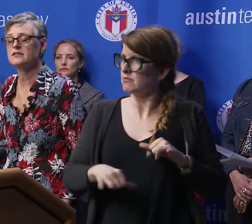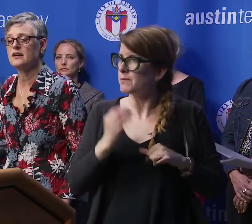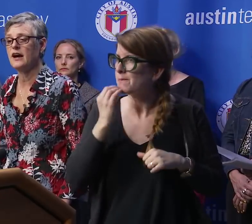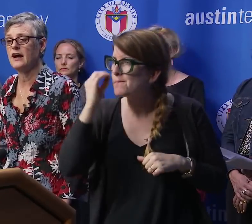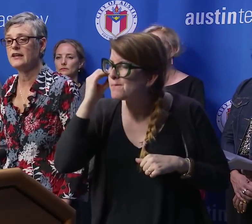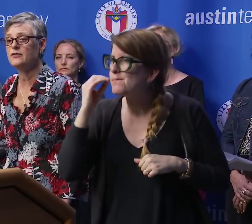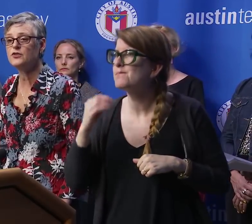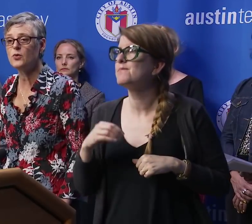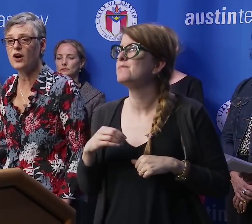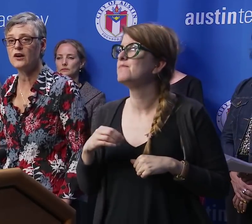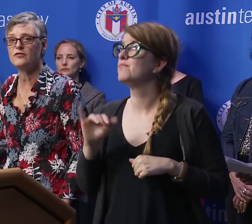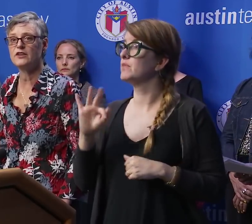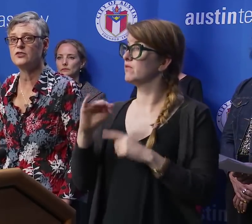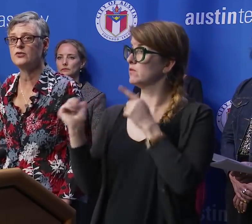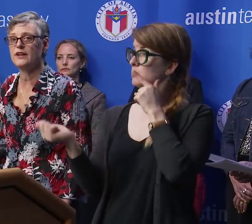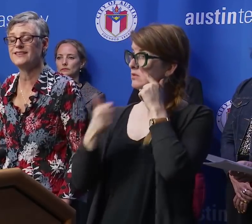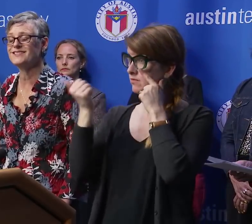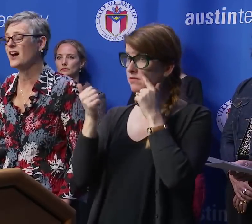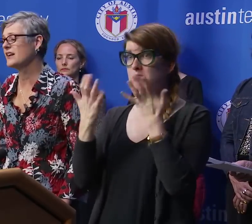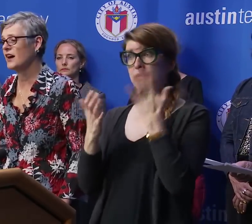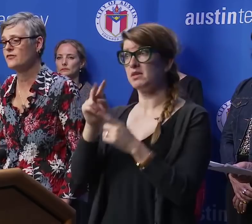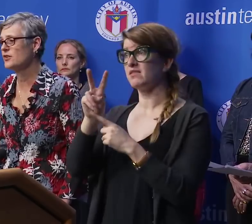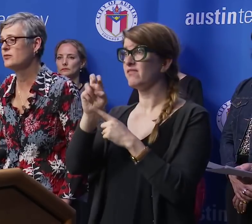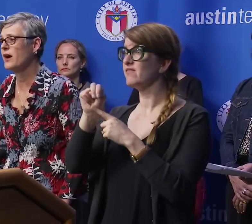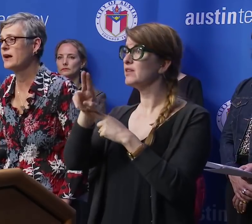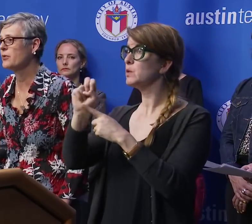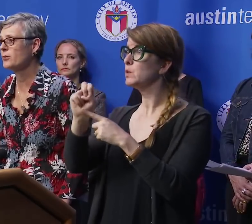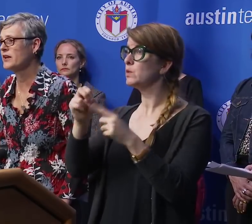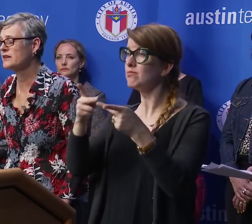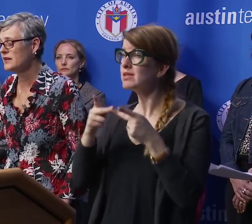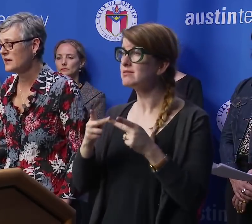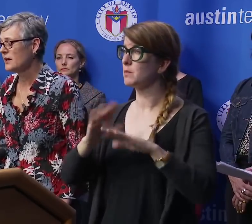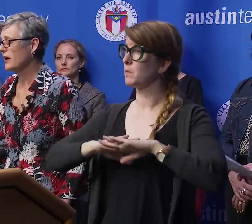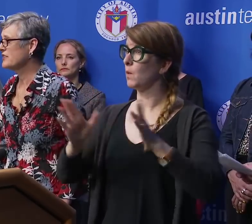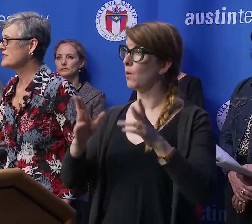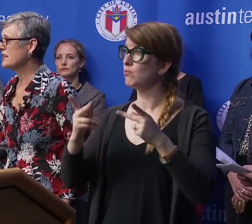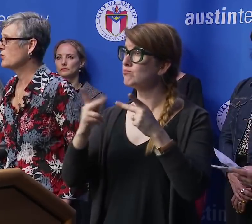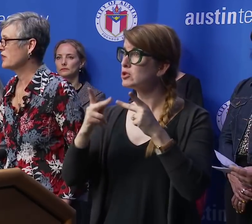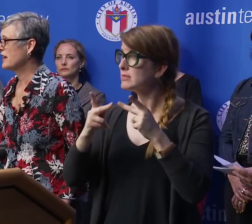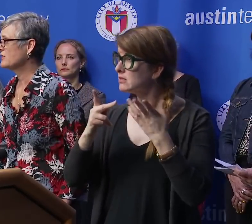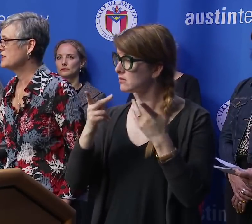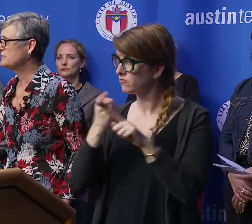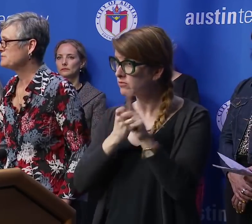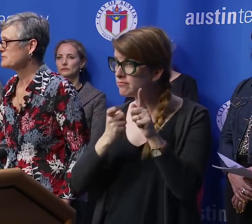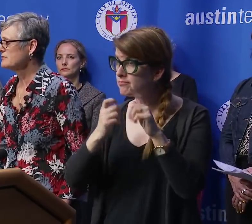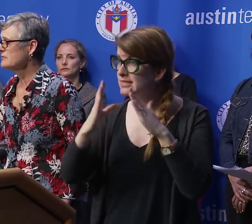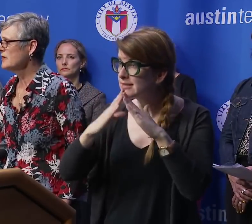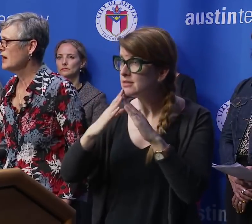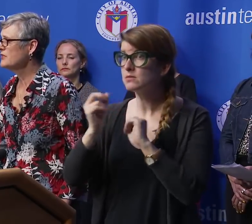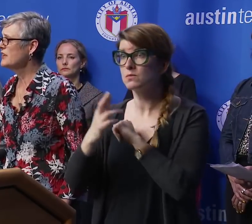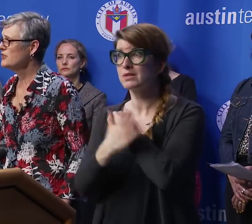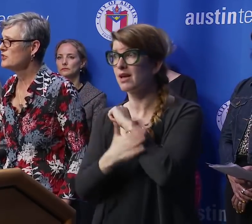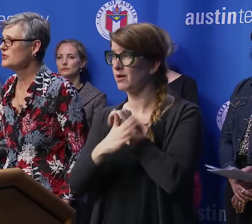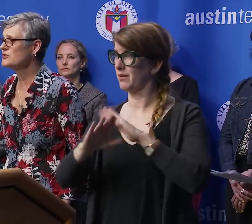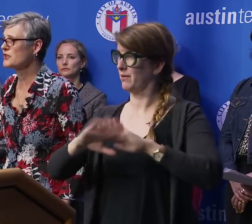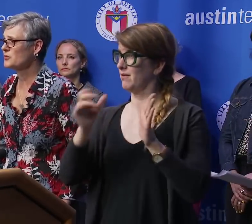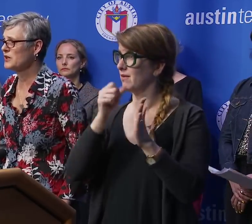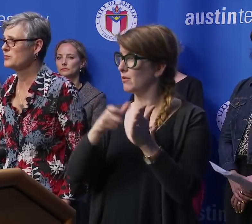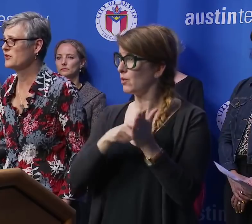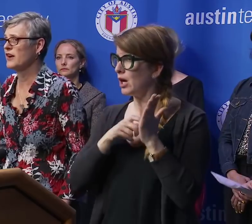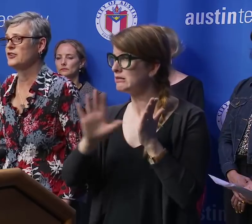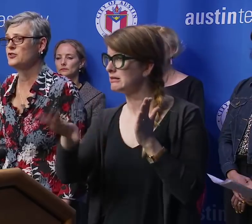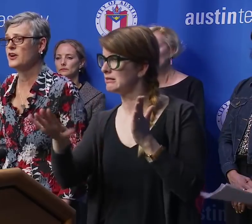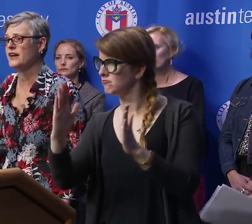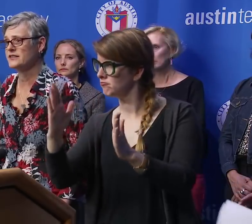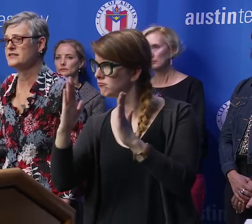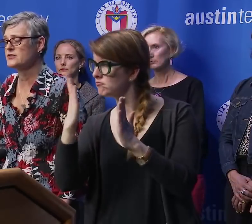And if you are a venue that is not covered by a permit by the city or the county, stay tuned so that